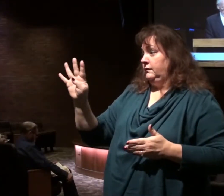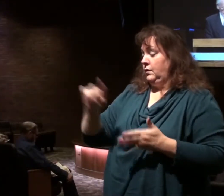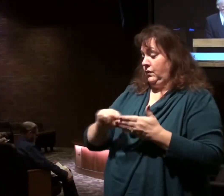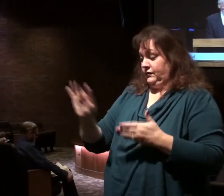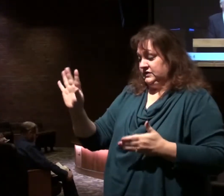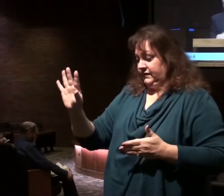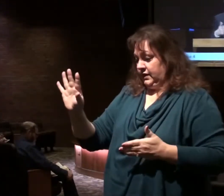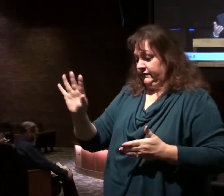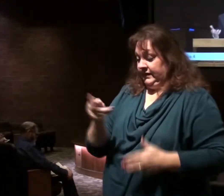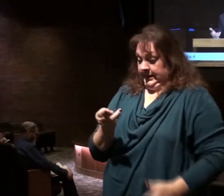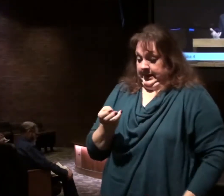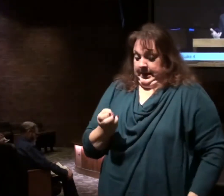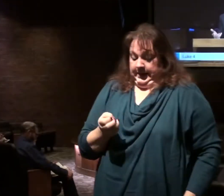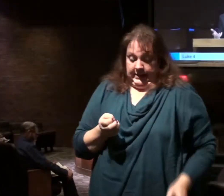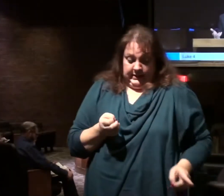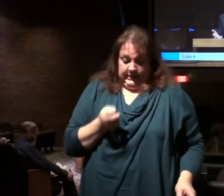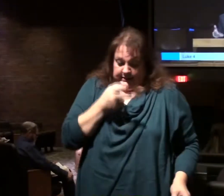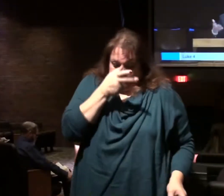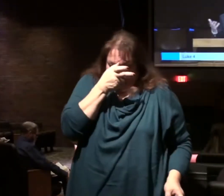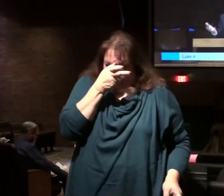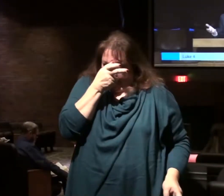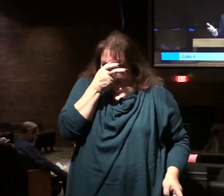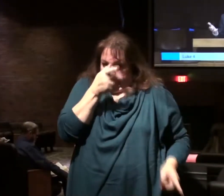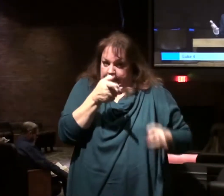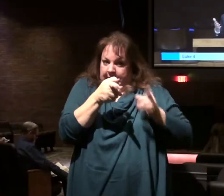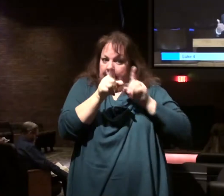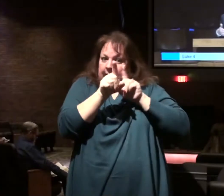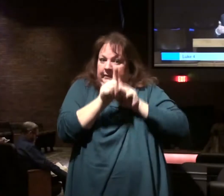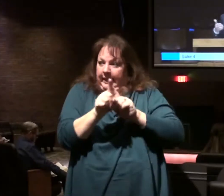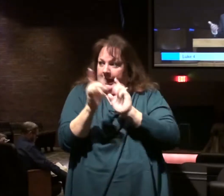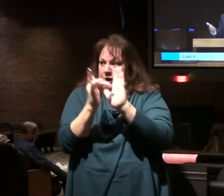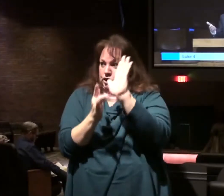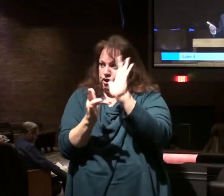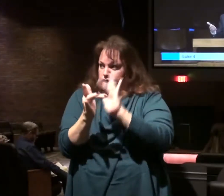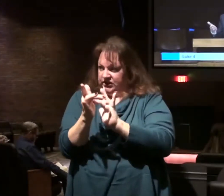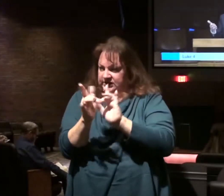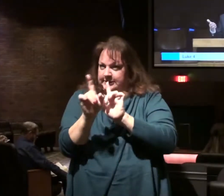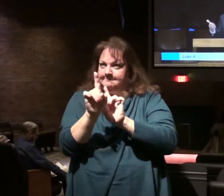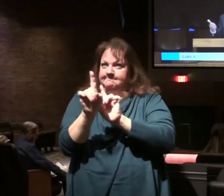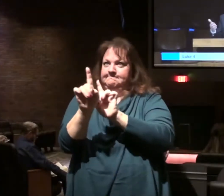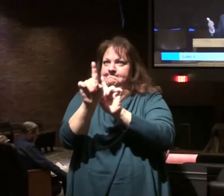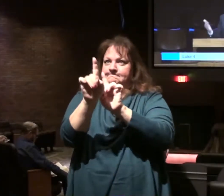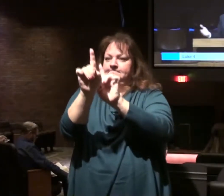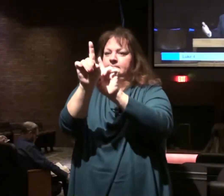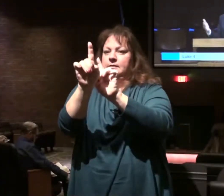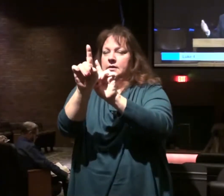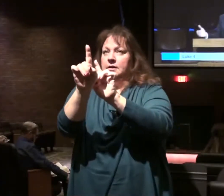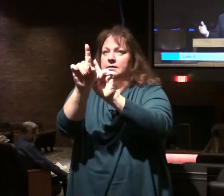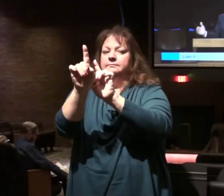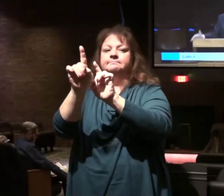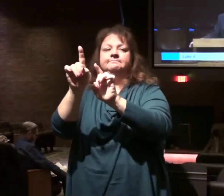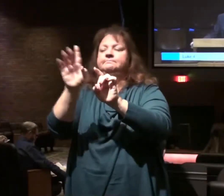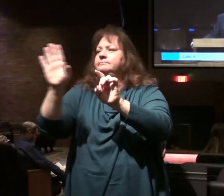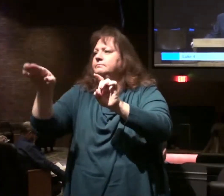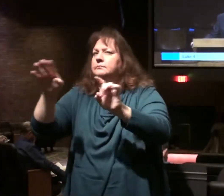And he, referring to the devil, led him, referring to Christ. So the devil led Christ up and showed him all the kingdoms of the world